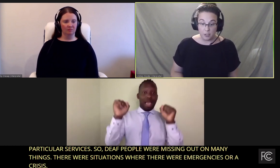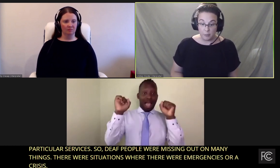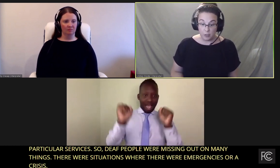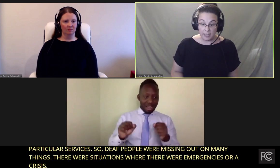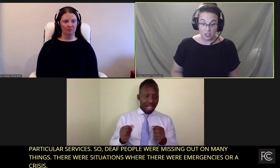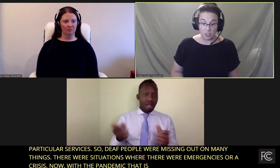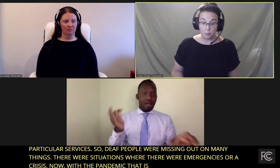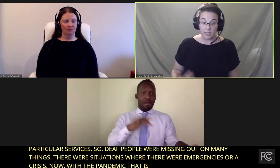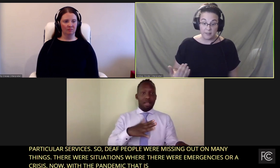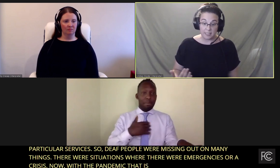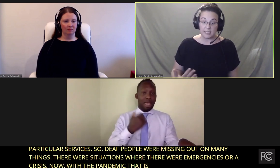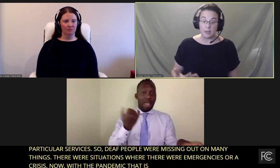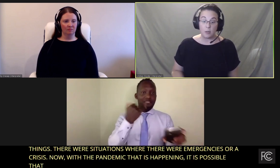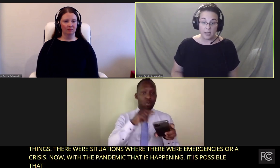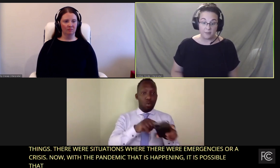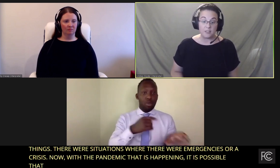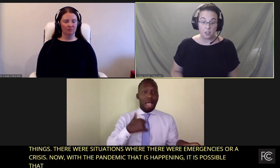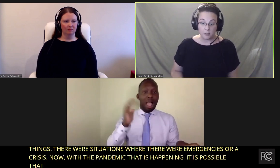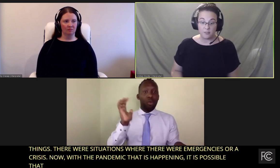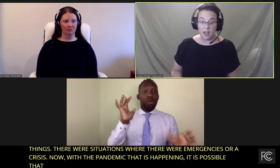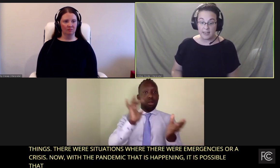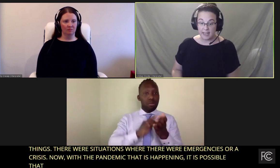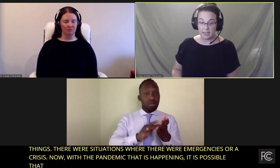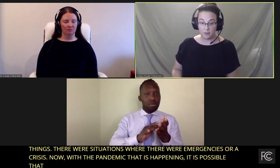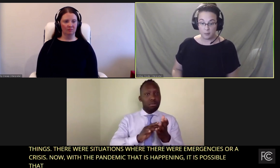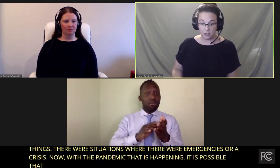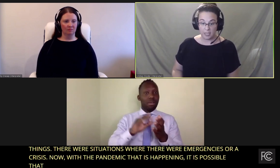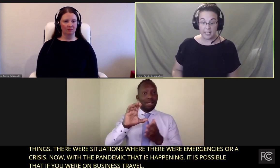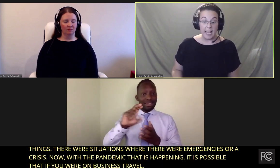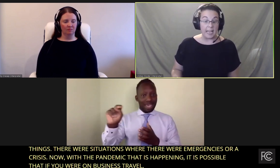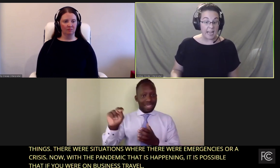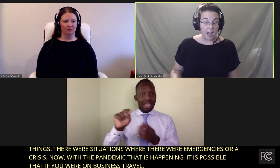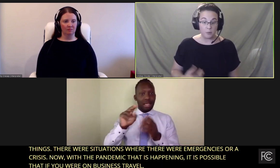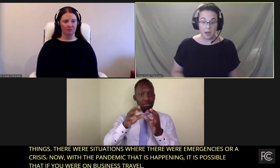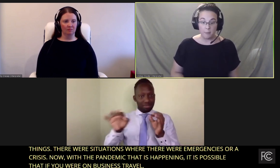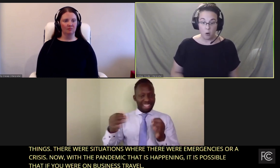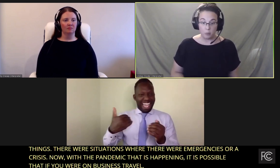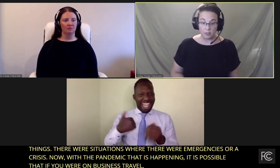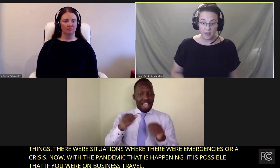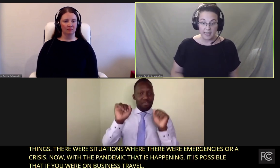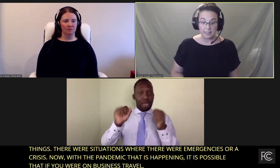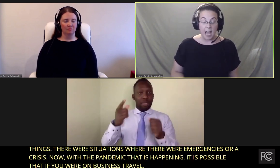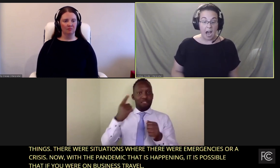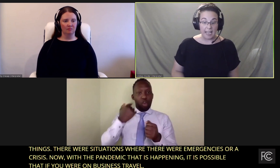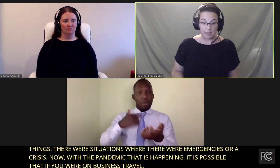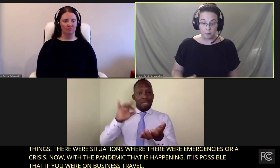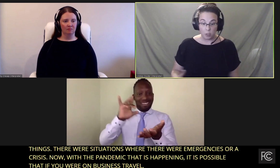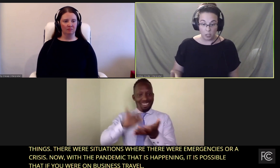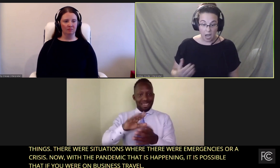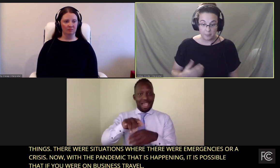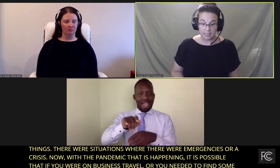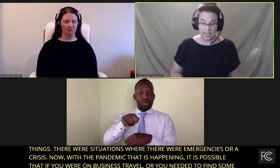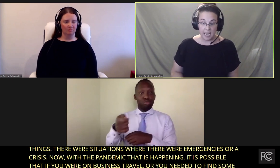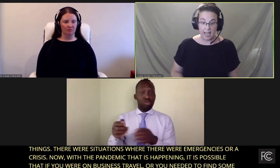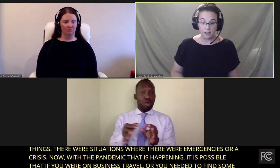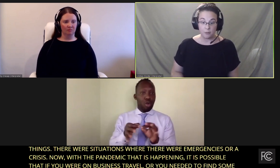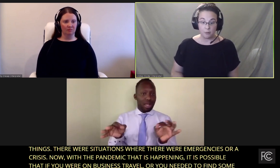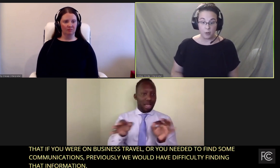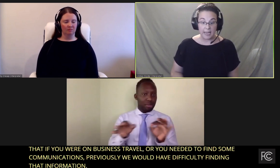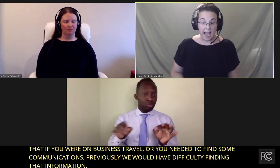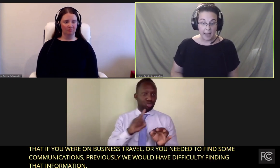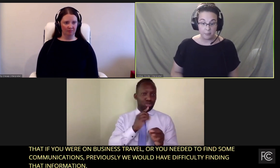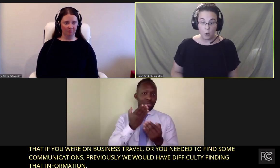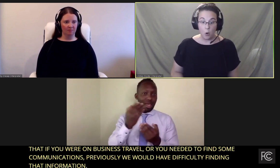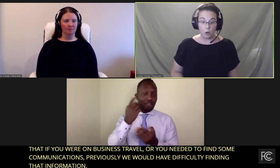to find some communications previously, we would have difficulty finding that information. Now with my mobile device, I can pull up CNN